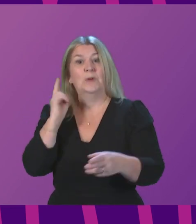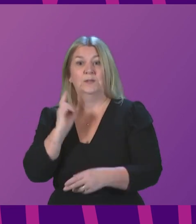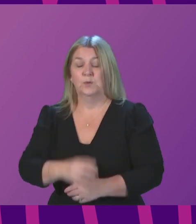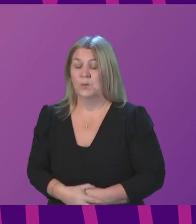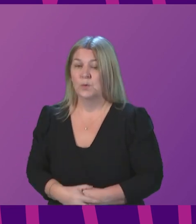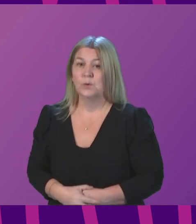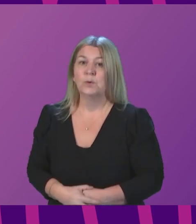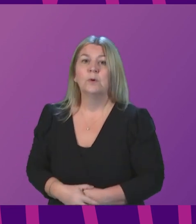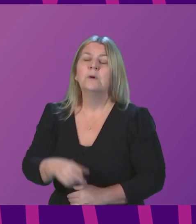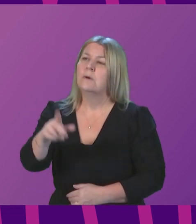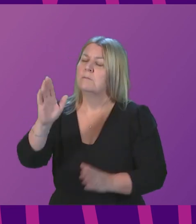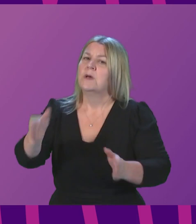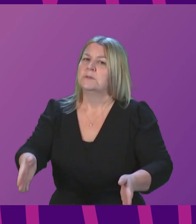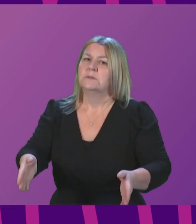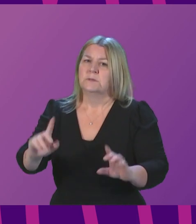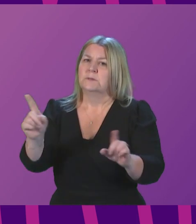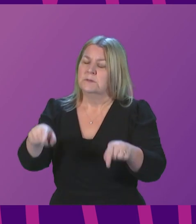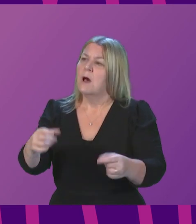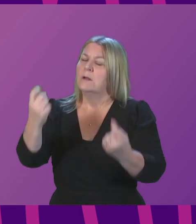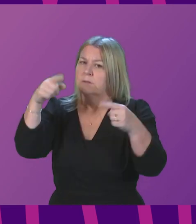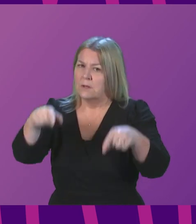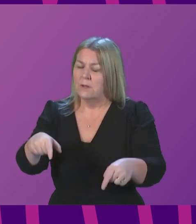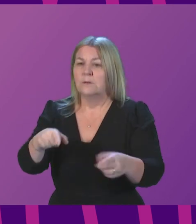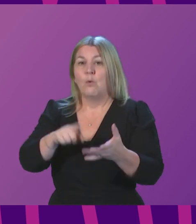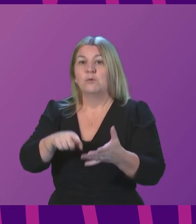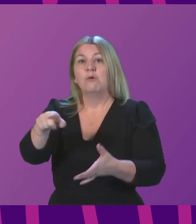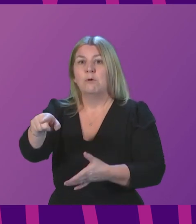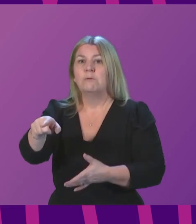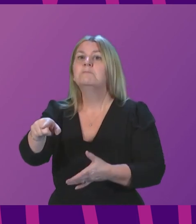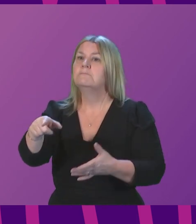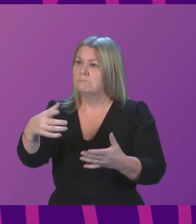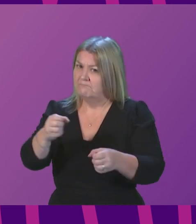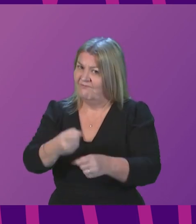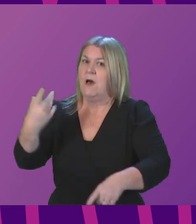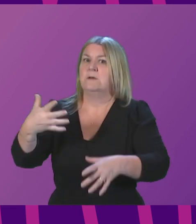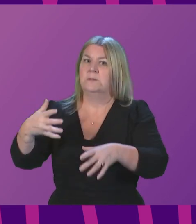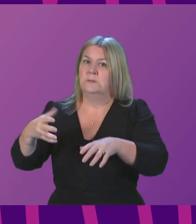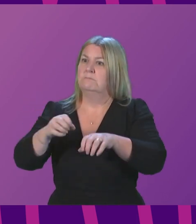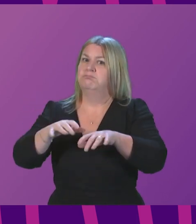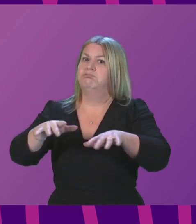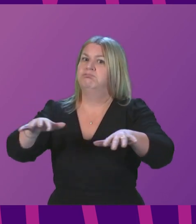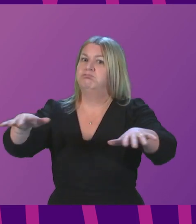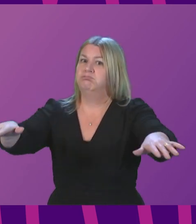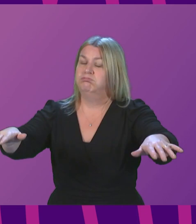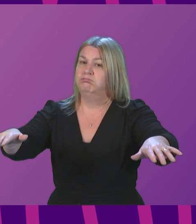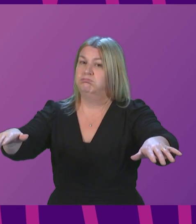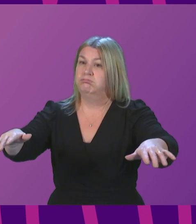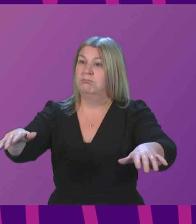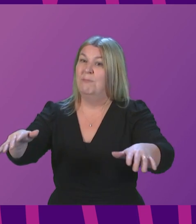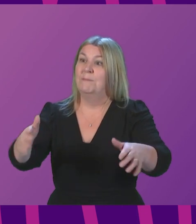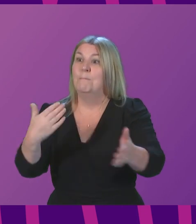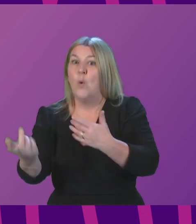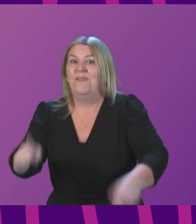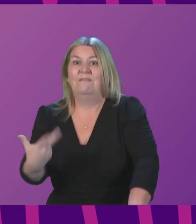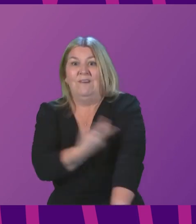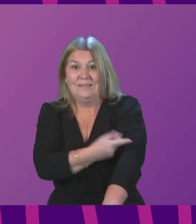But, Presiding Officer, we must understand that Omicron is currently running faster than even the fastest rollout of vaccines.